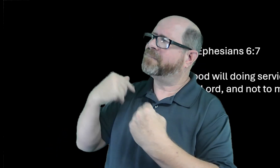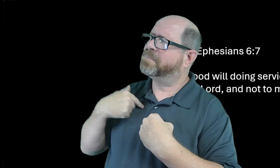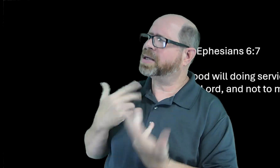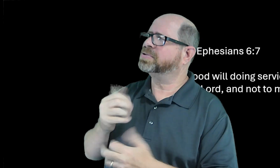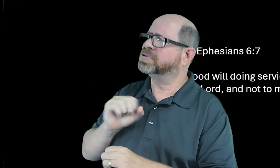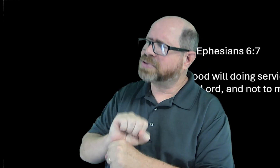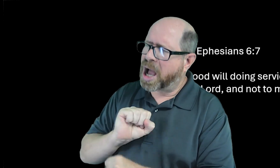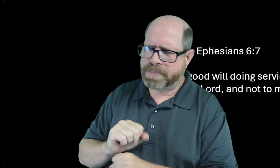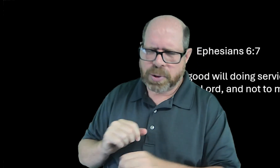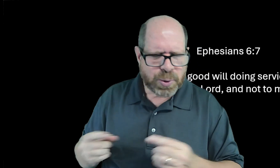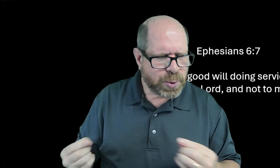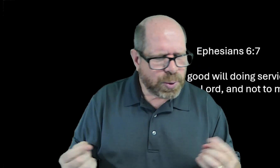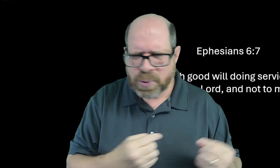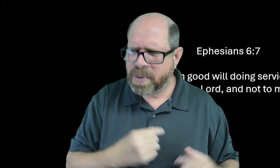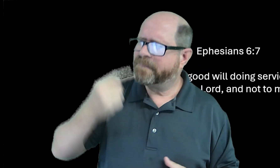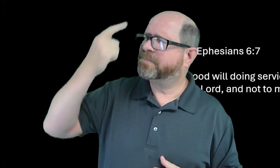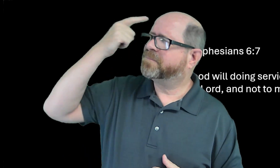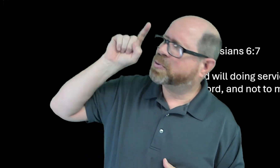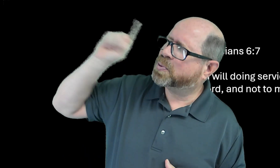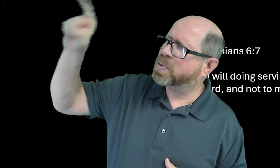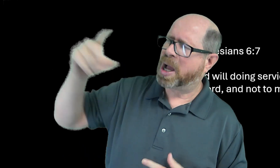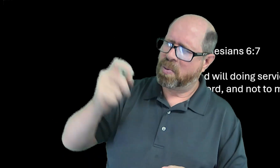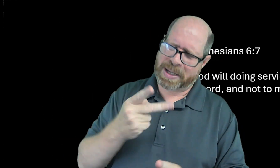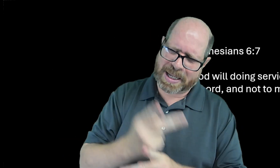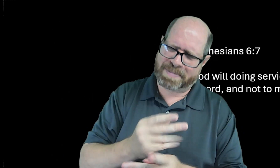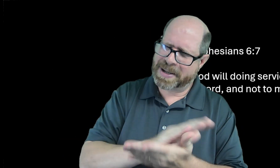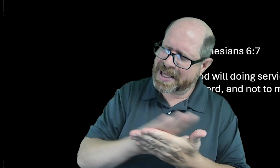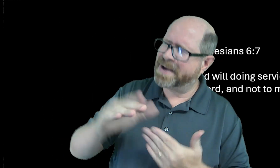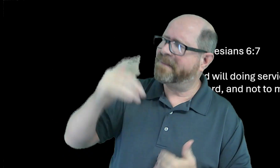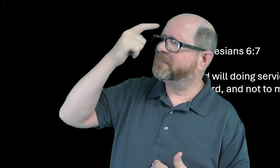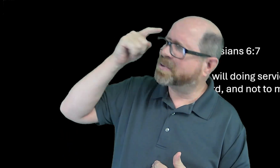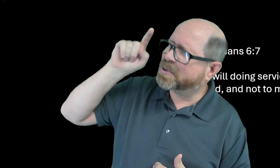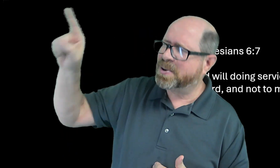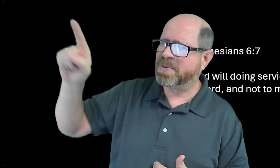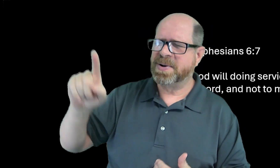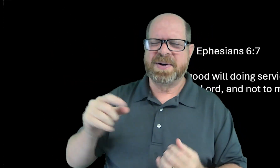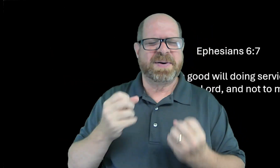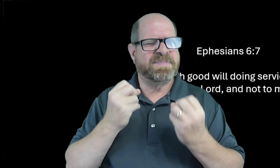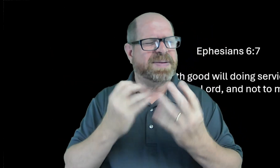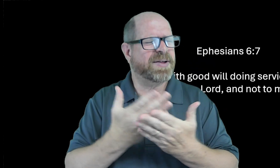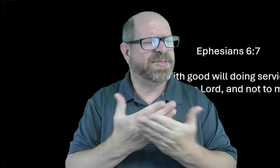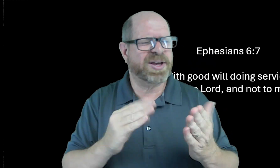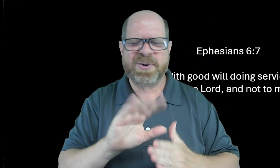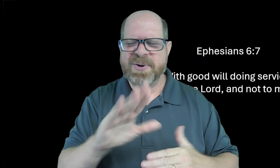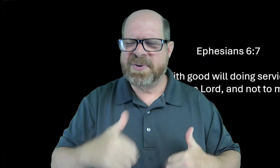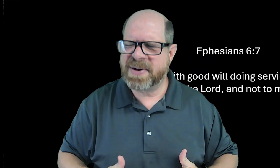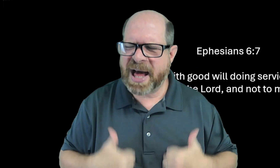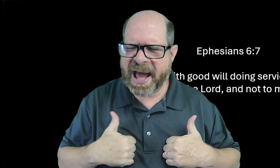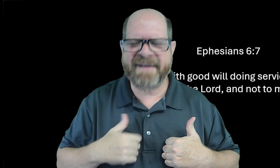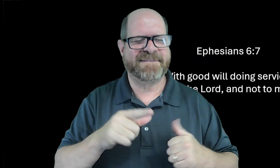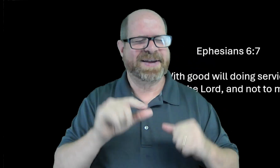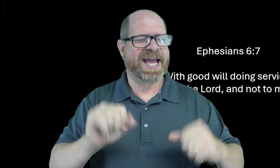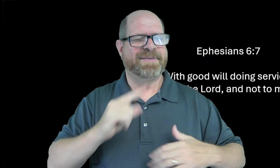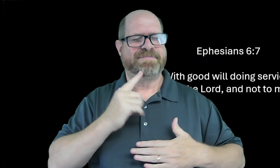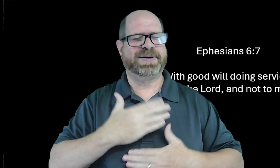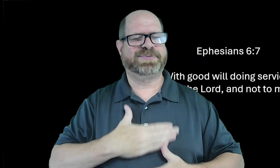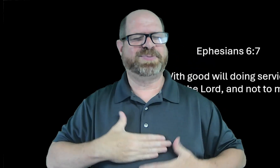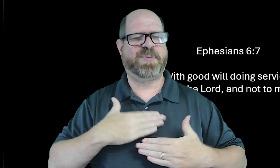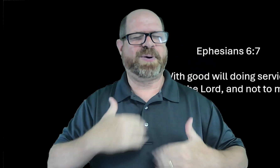and i remember everything that you've given me and provided work for me i do all these things for you and it